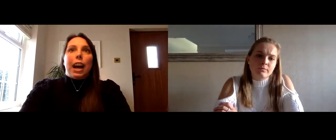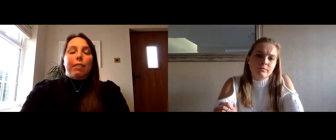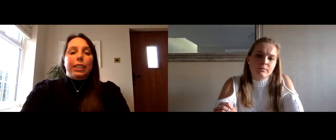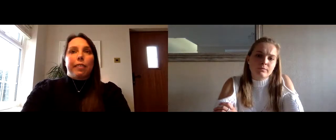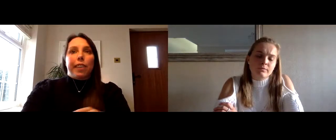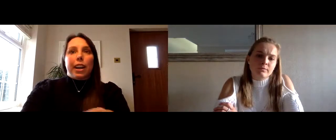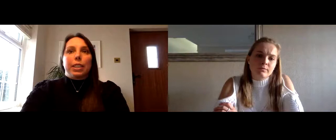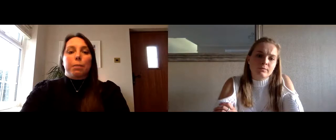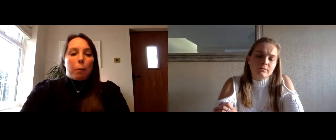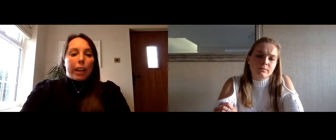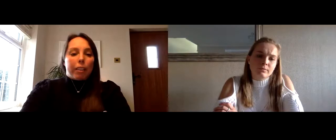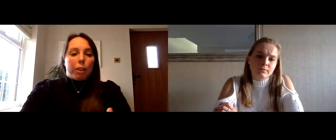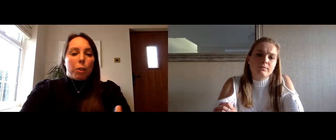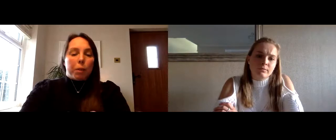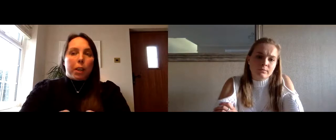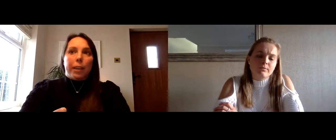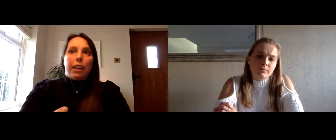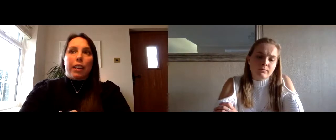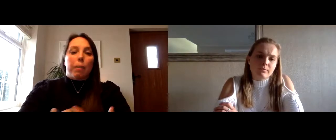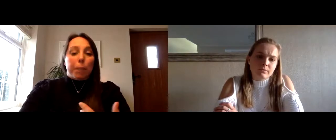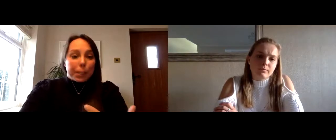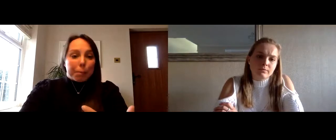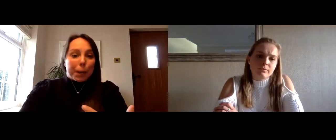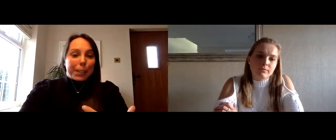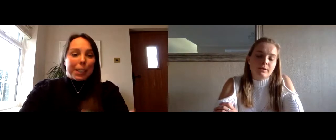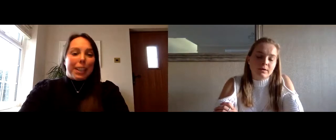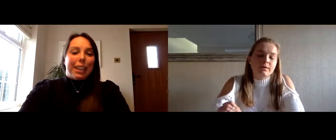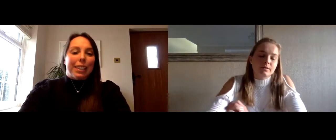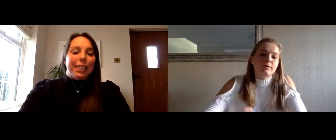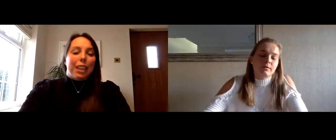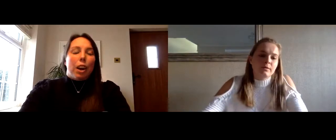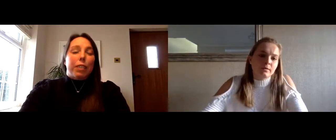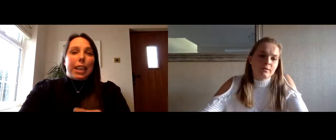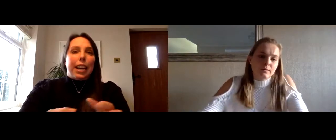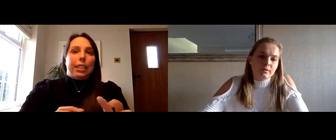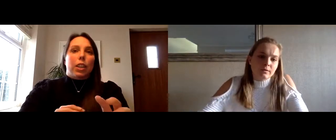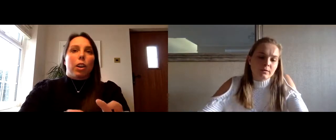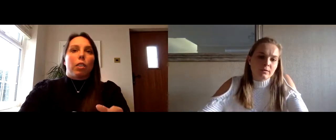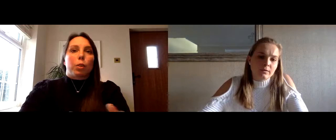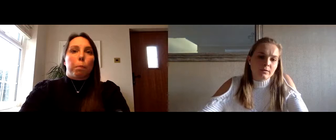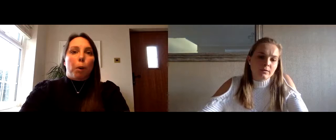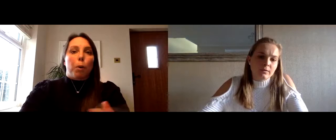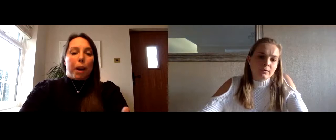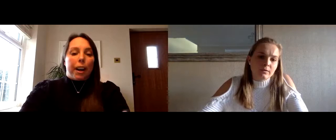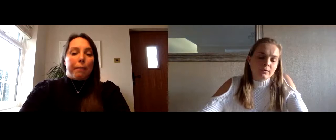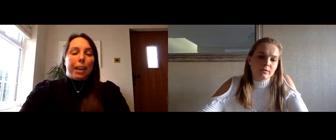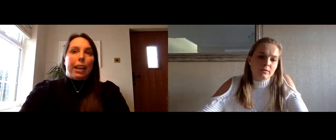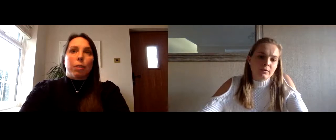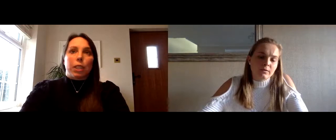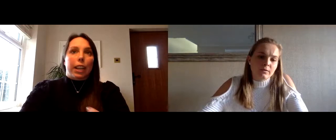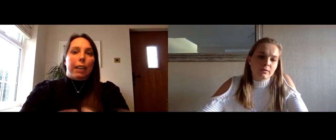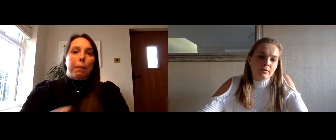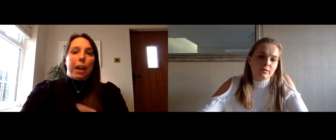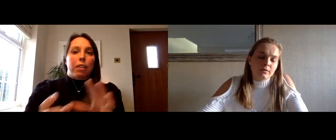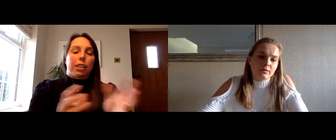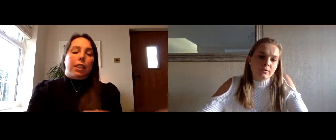having to find my way through to becoming kind of a business person and obviously i had a lot of support behind me i